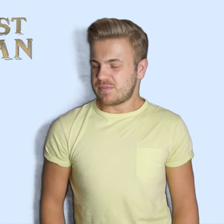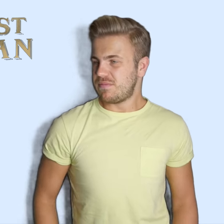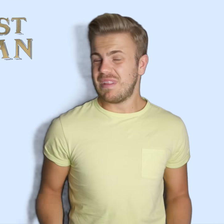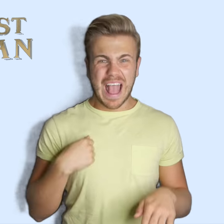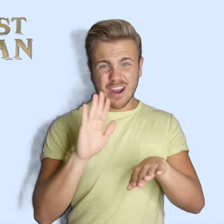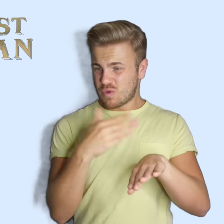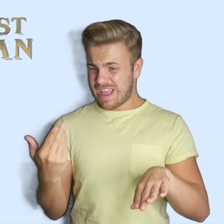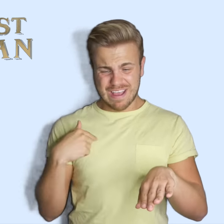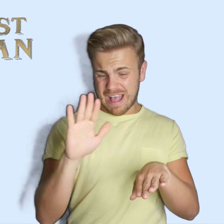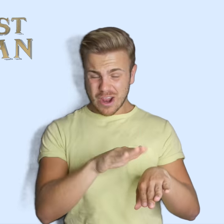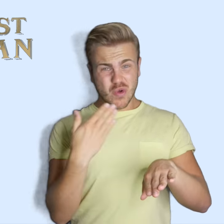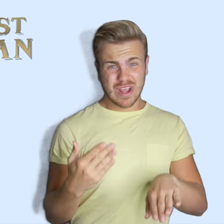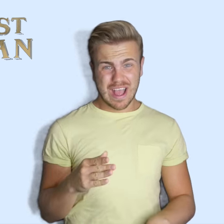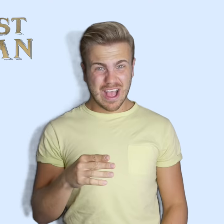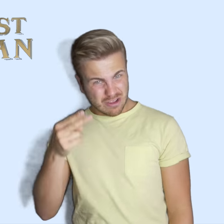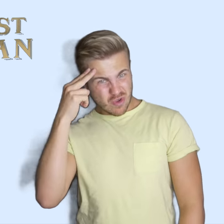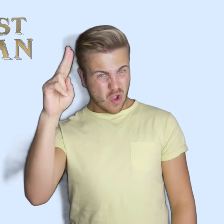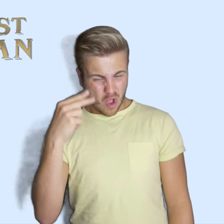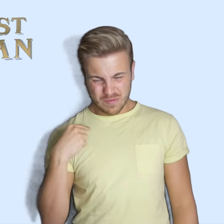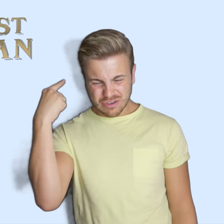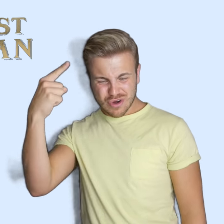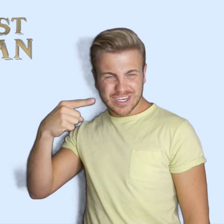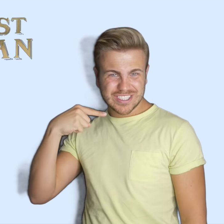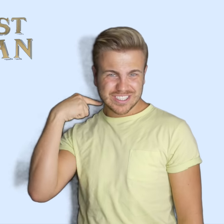I don't care, I don't care, so call me crazy